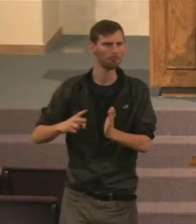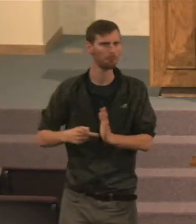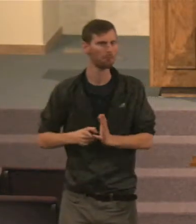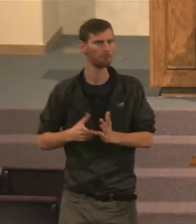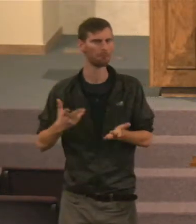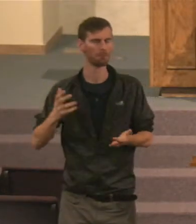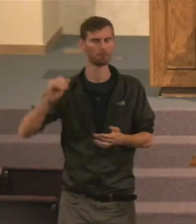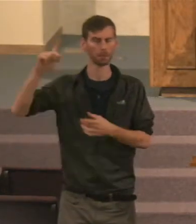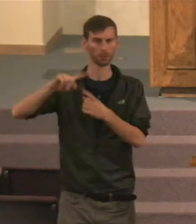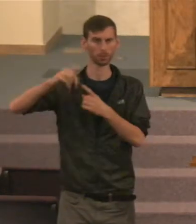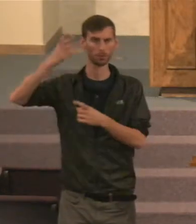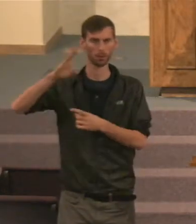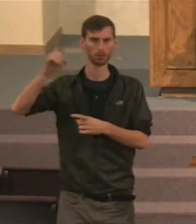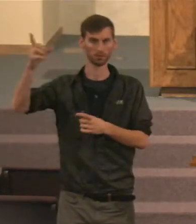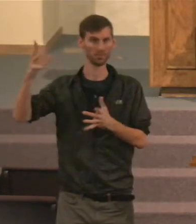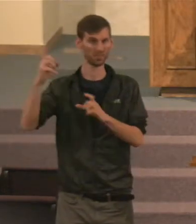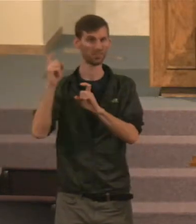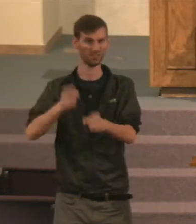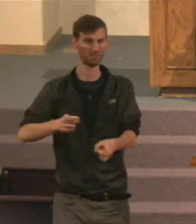Going back to God who gave it.